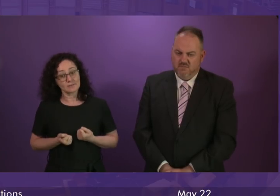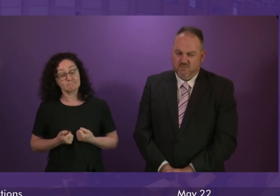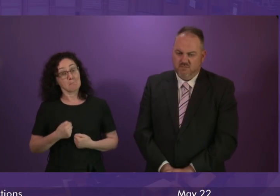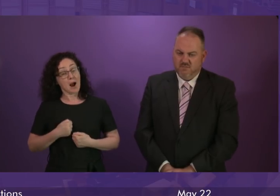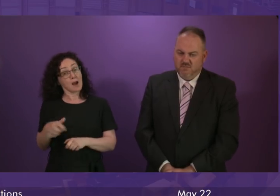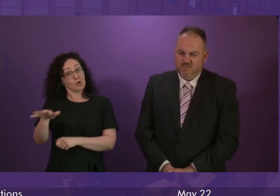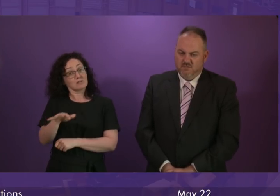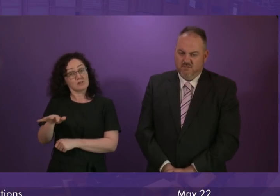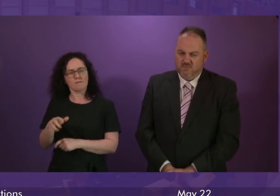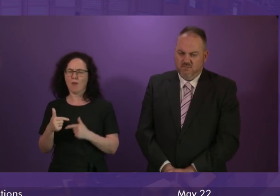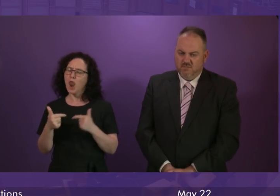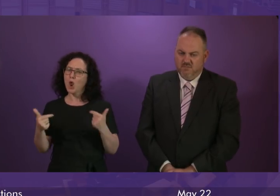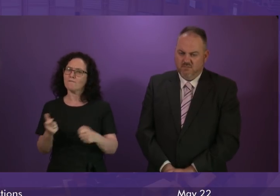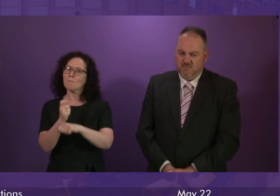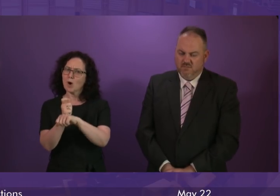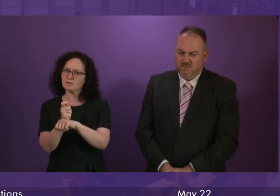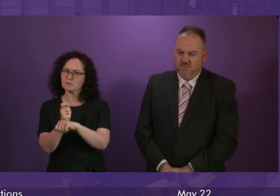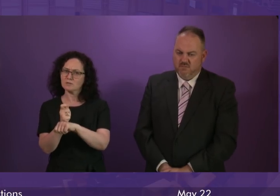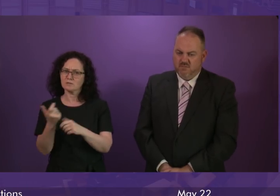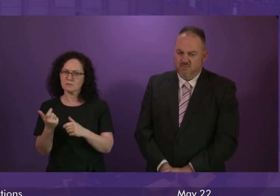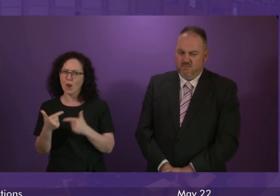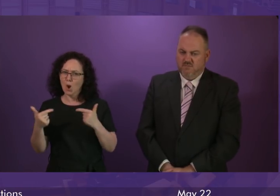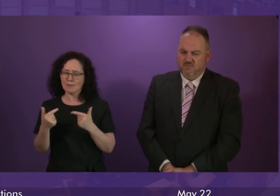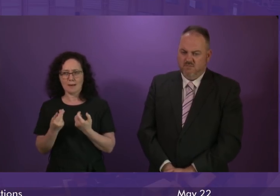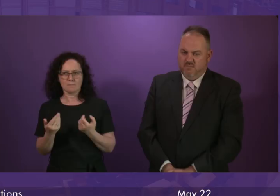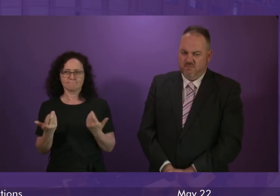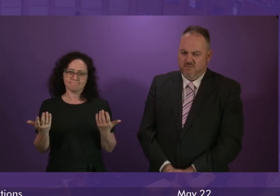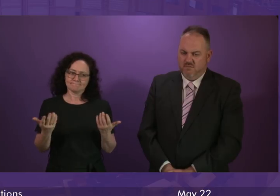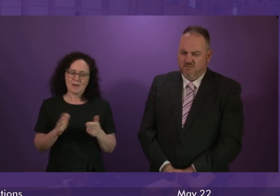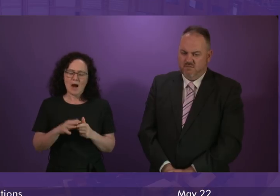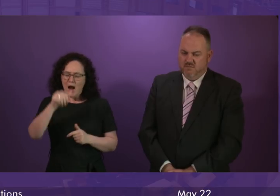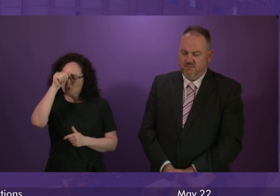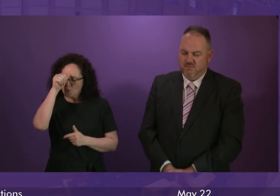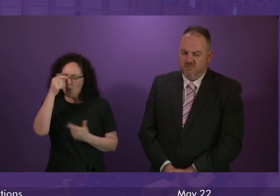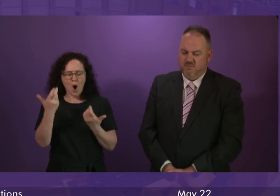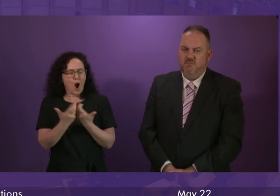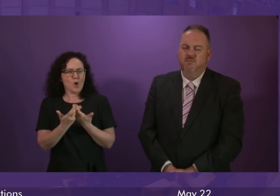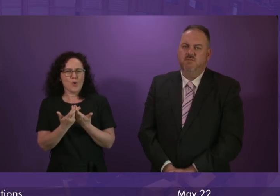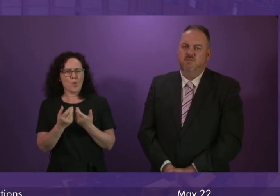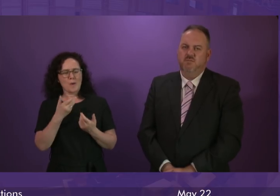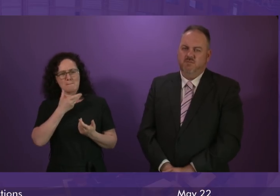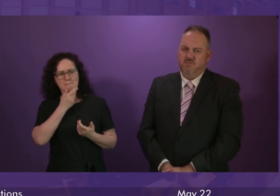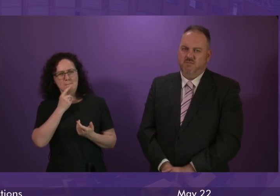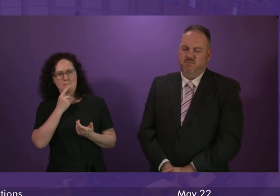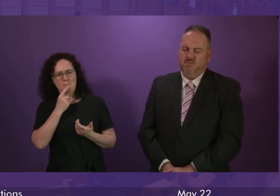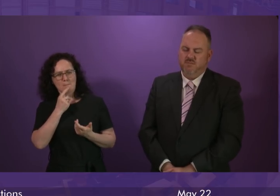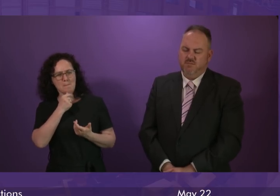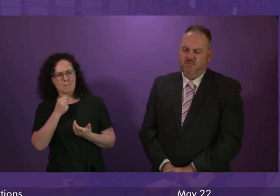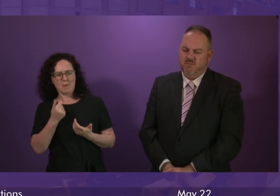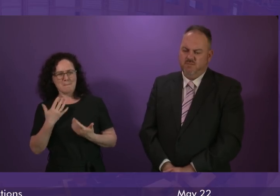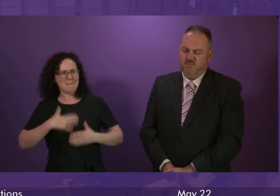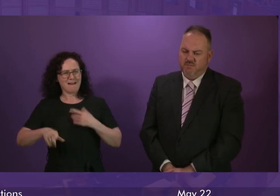my constituency than any other constituency in the country and I know the impact on our Muslim community